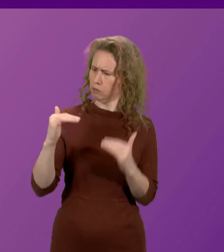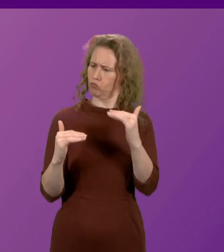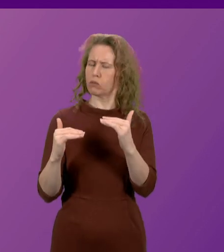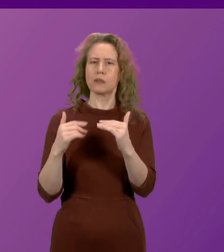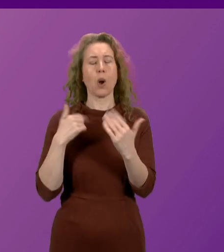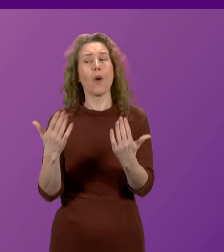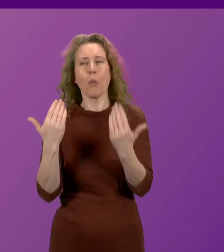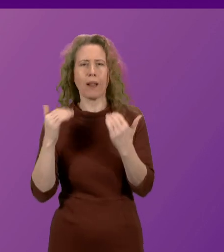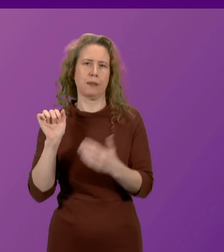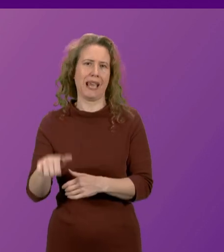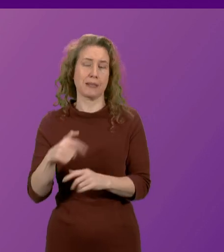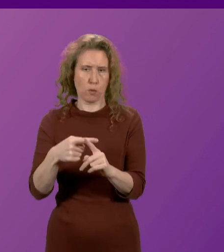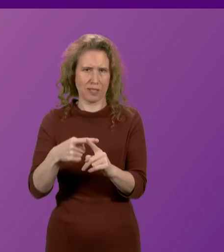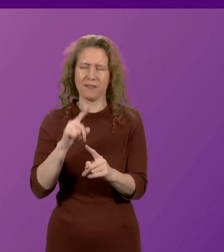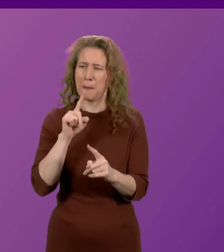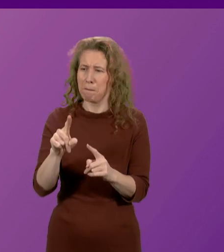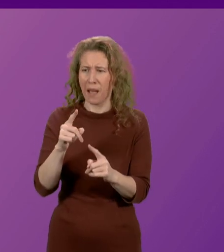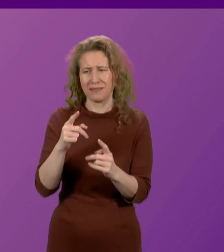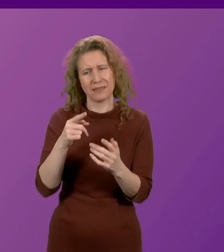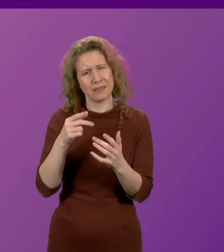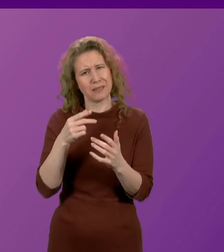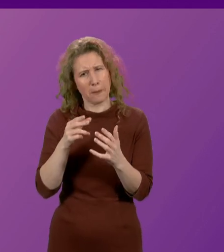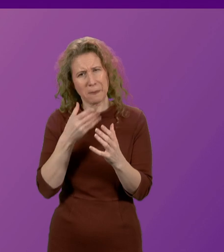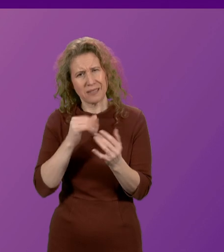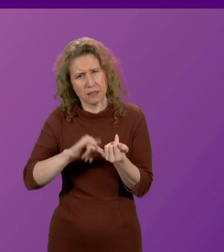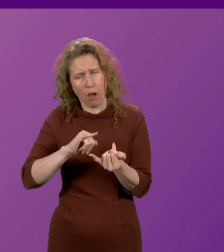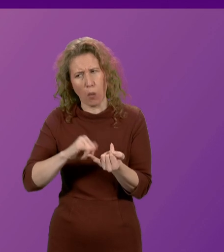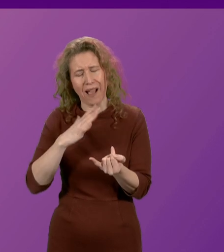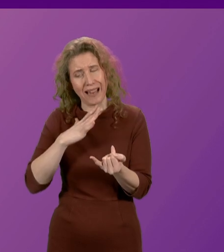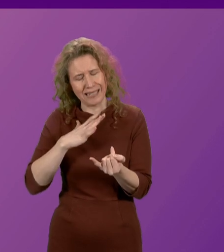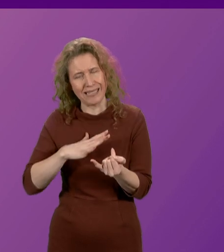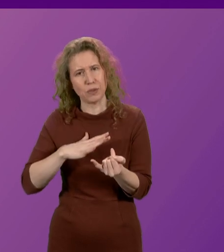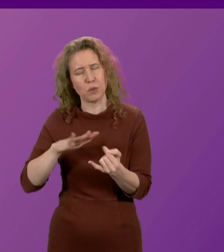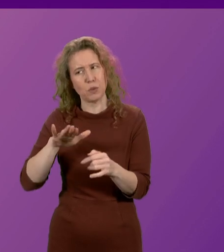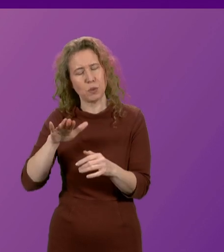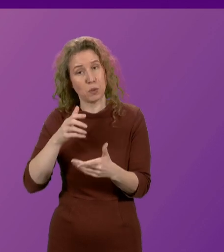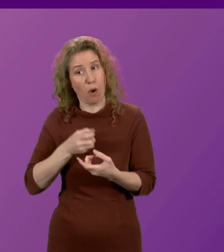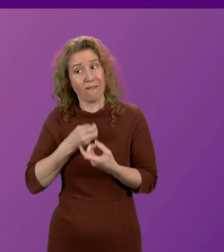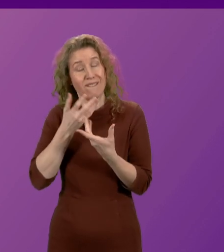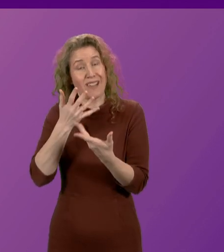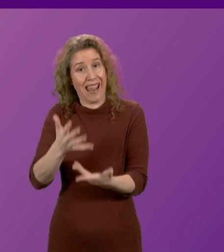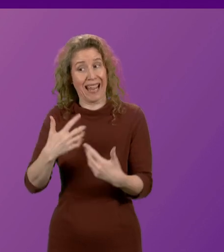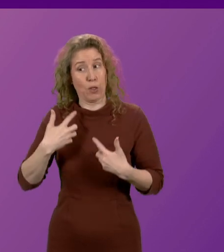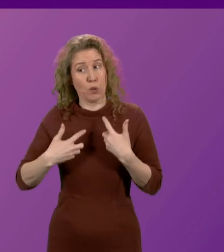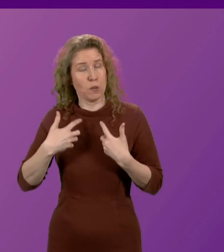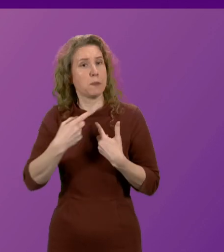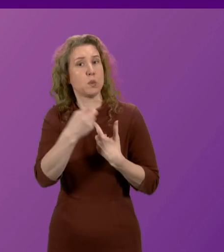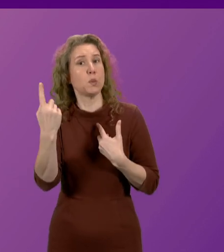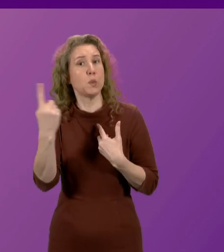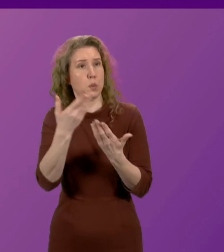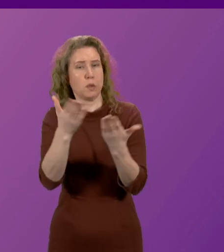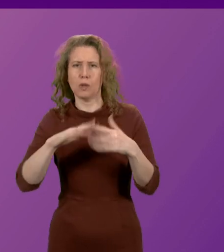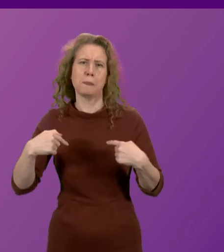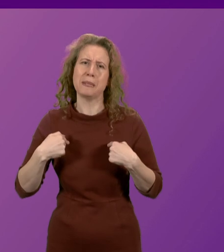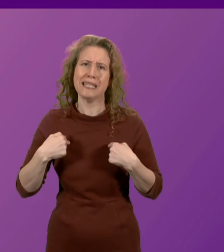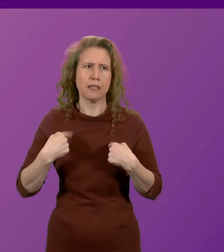welcome. But Mr Sarwar is going to have to try to convey some of his enthusiasm to people other than me who are